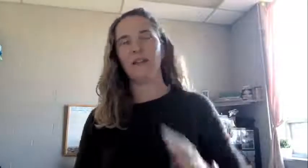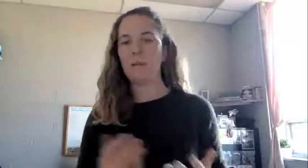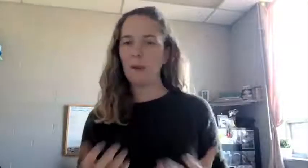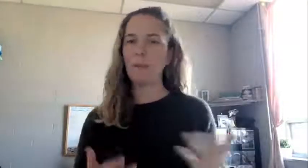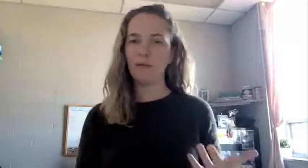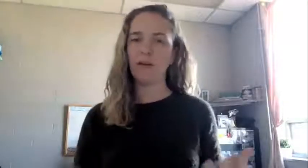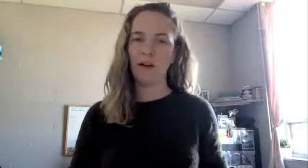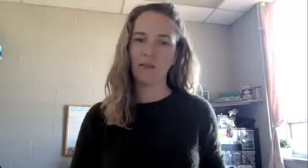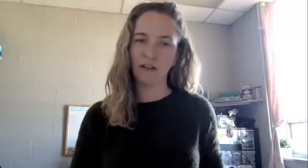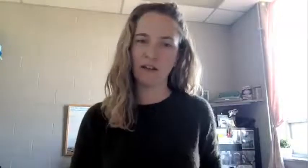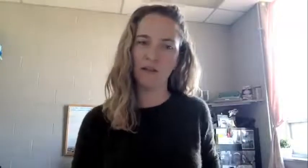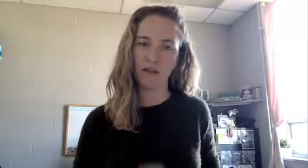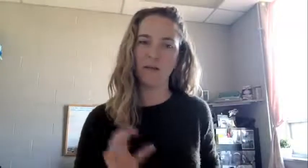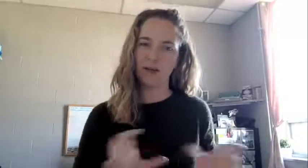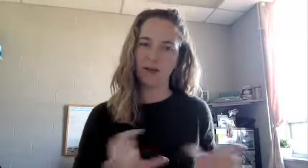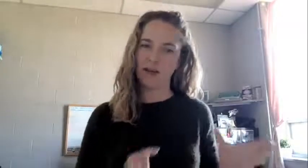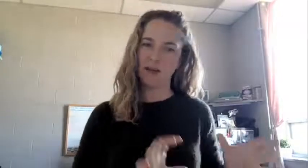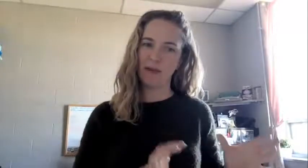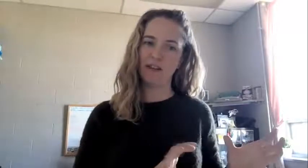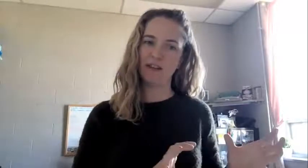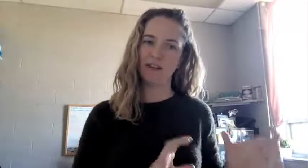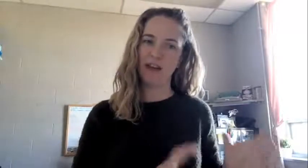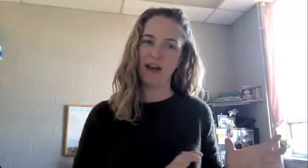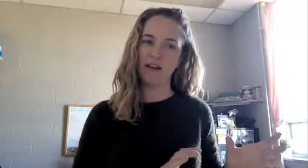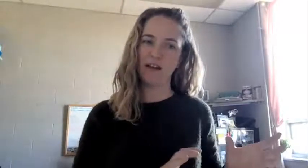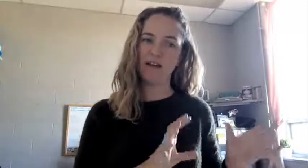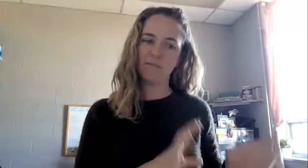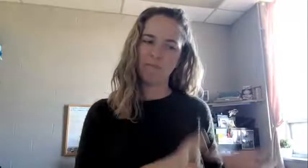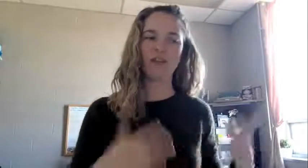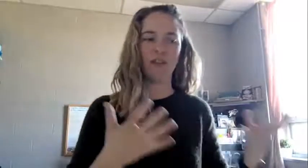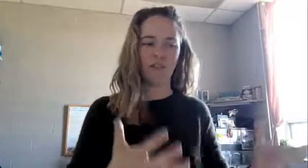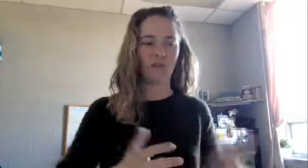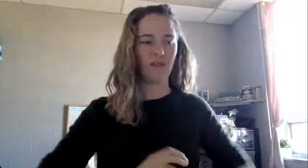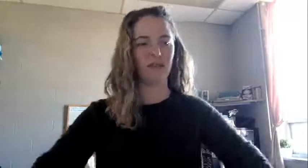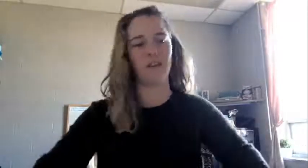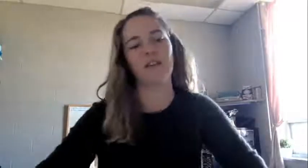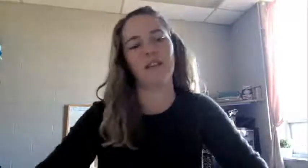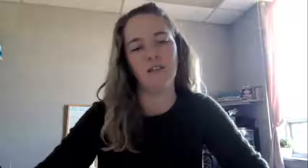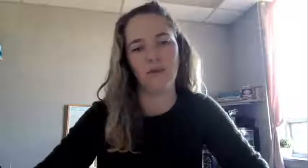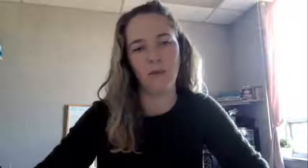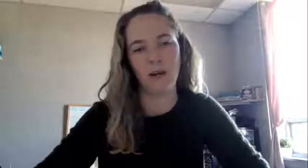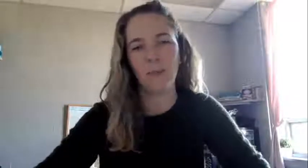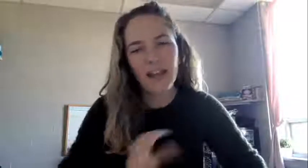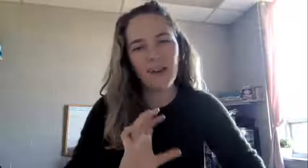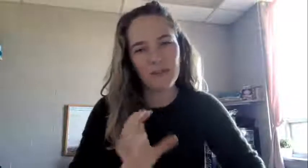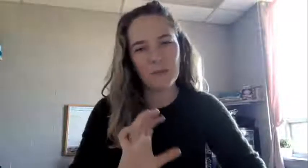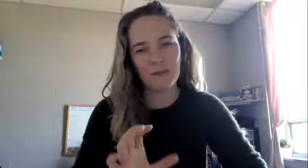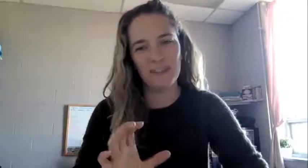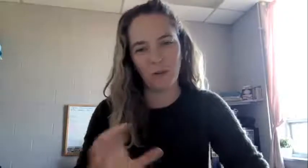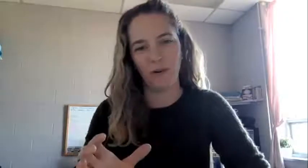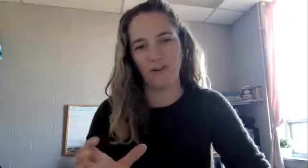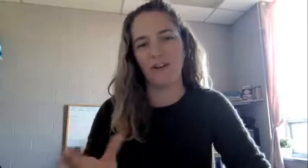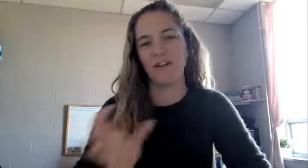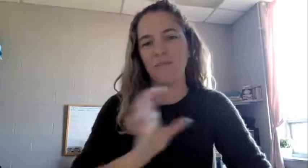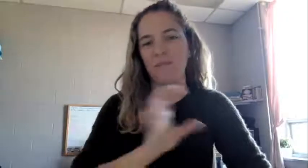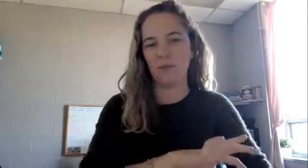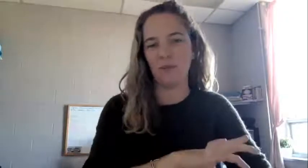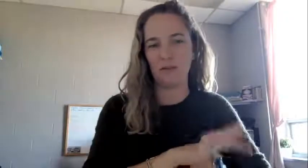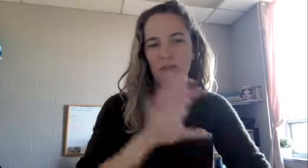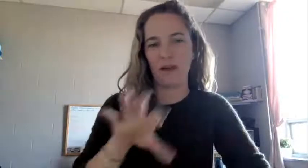probably would have helped me think about a way to make that major and the careers that it could lead to work. But I had always been really torn between pre-med